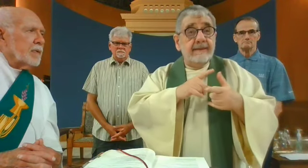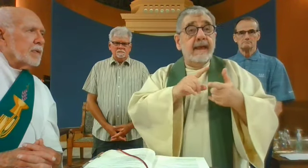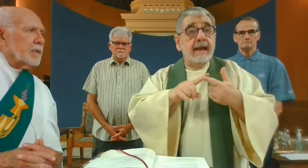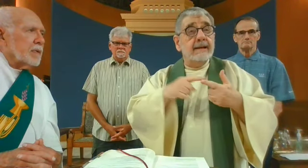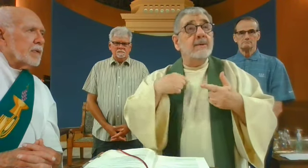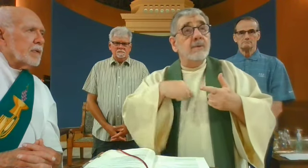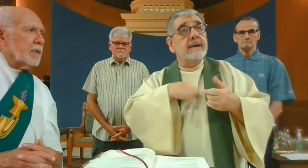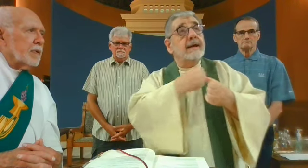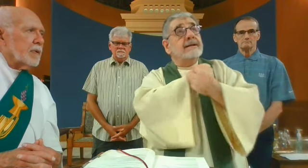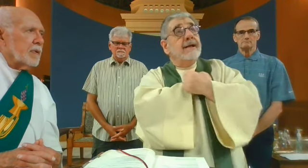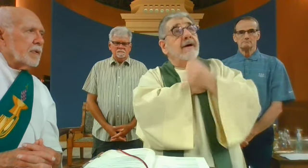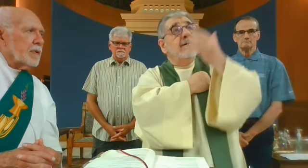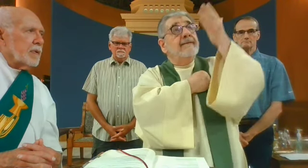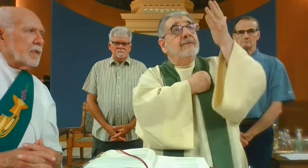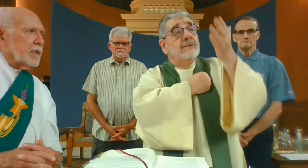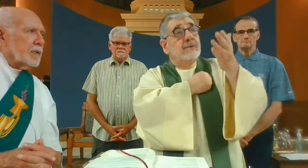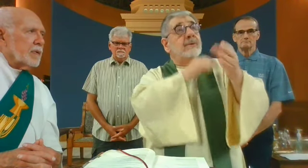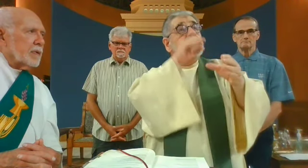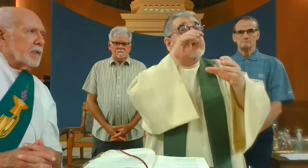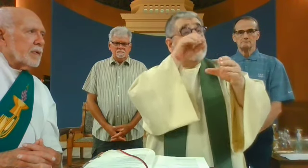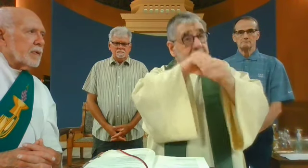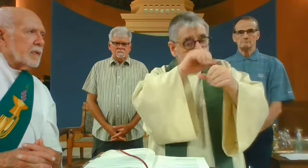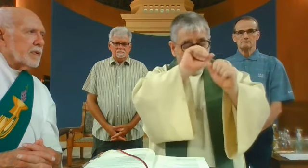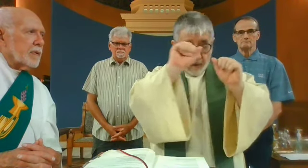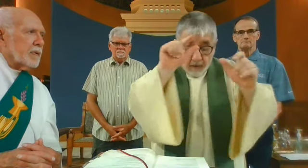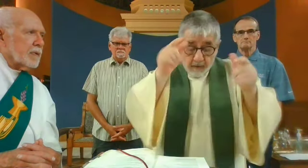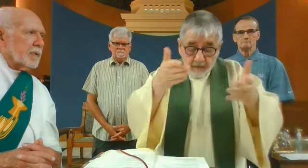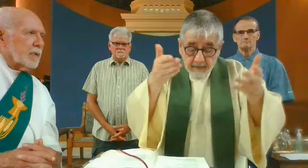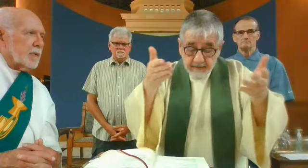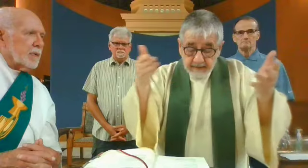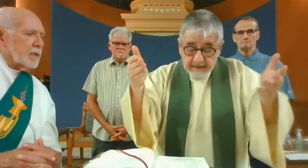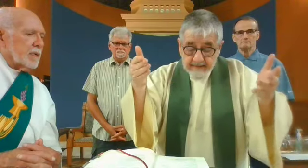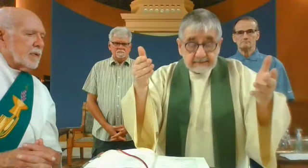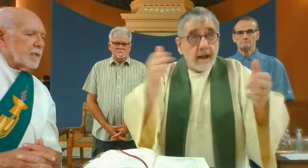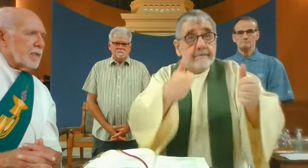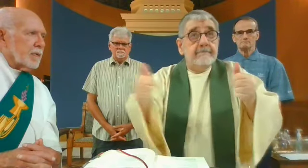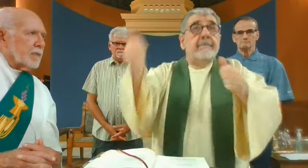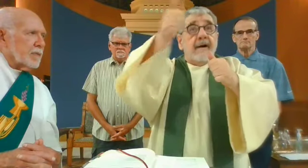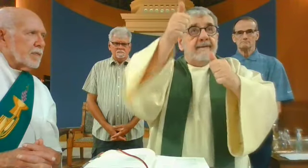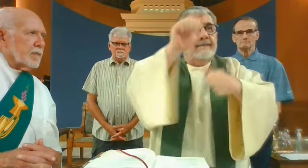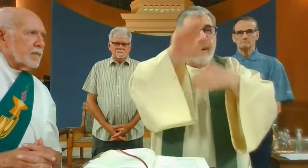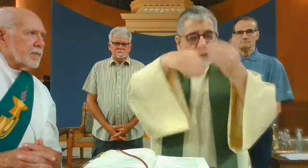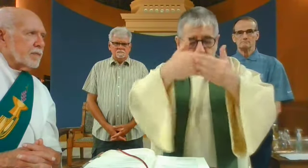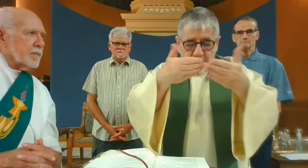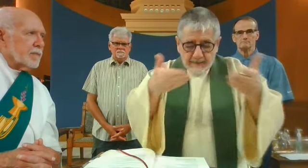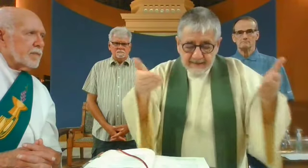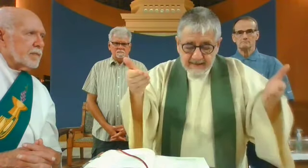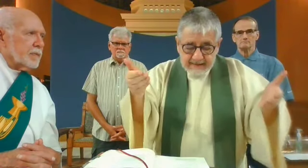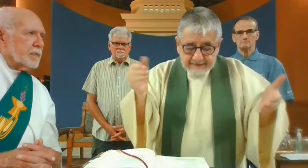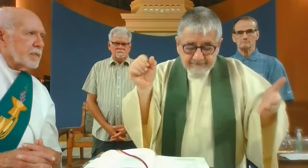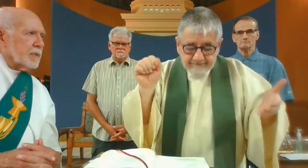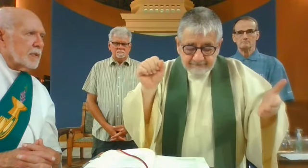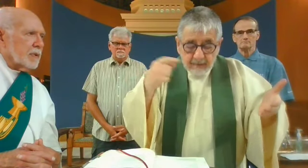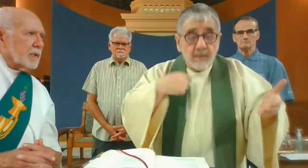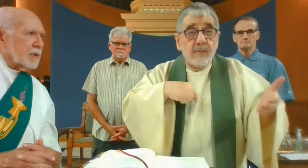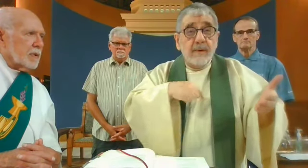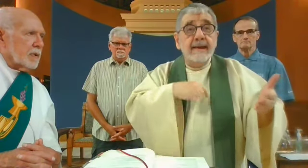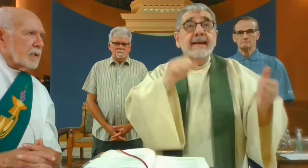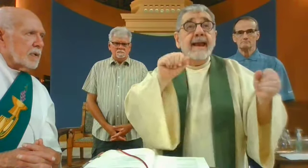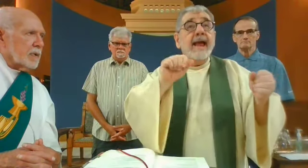so that, loving you in all things and above all things,